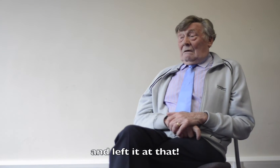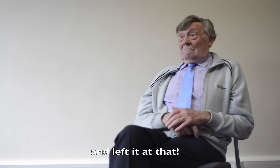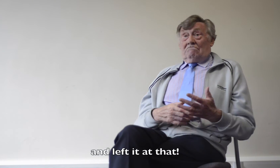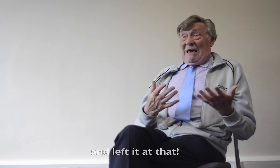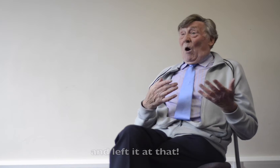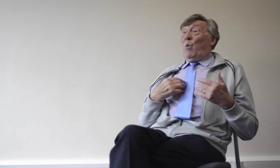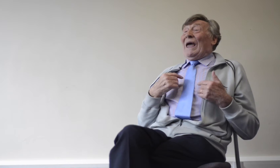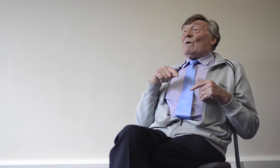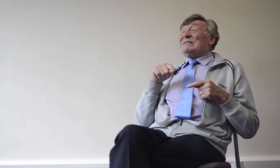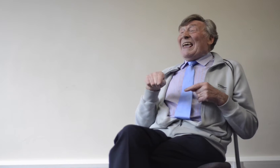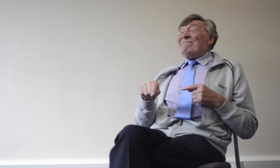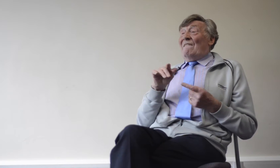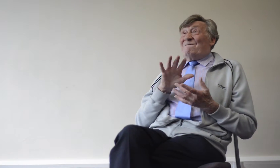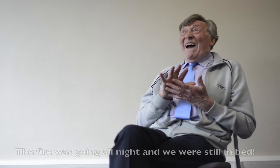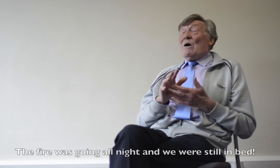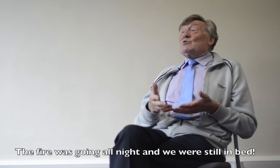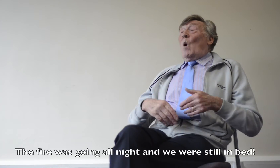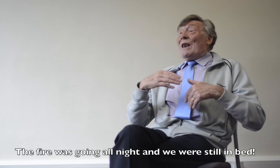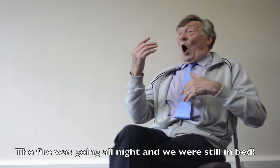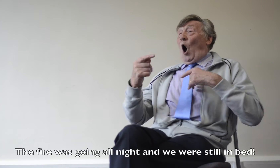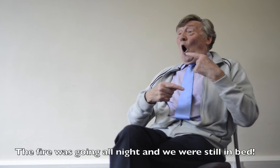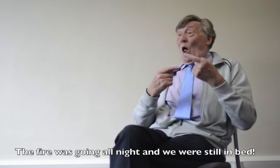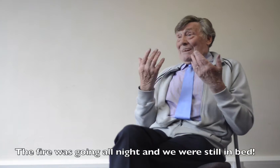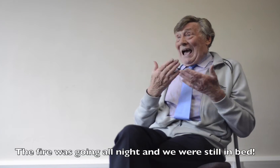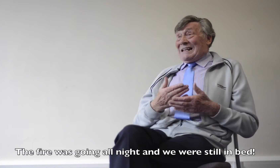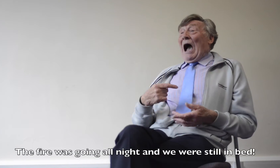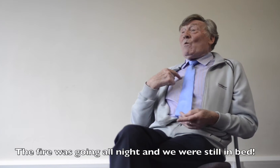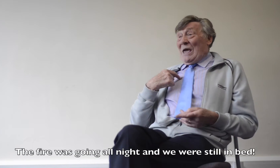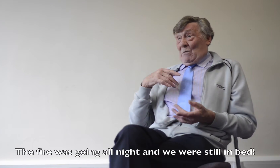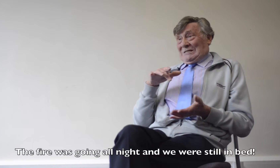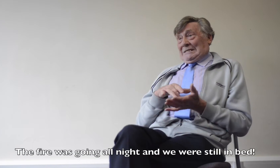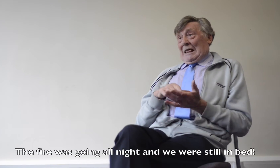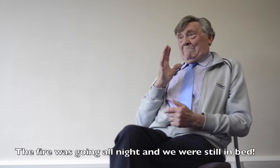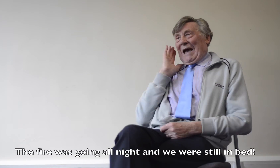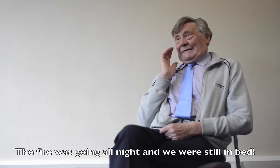a wheel was in the fire, it was going all night, a wheel was still in bed,